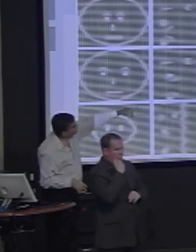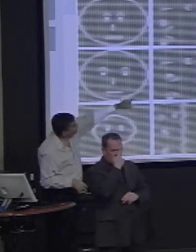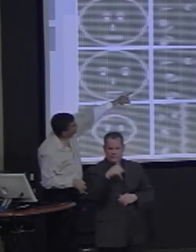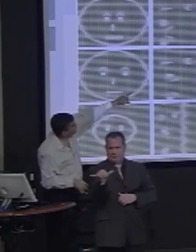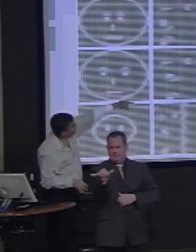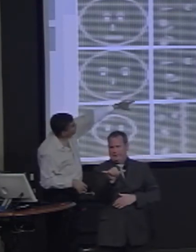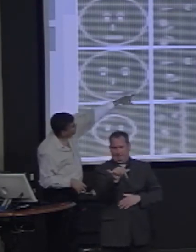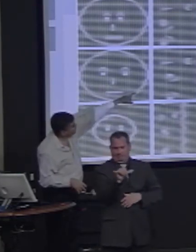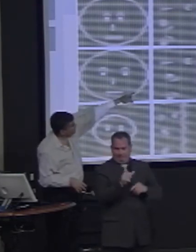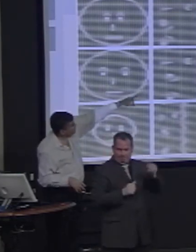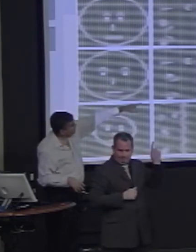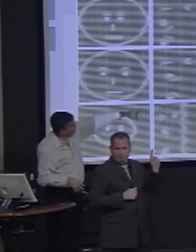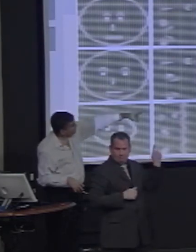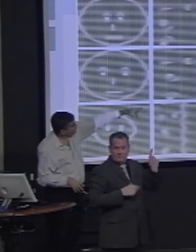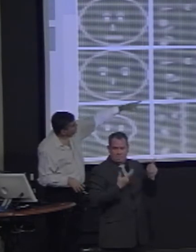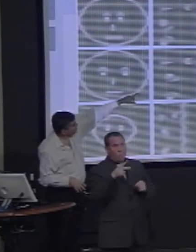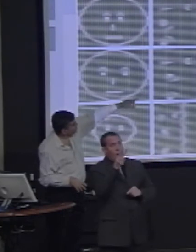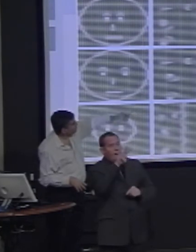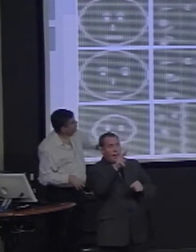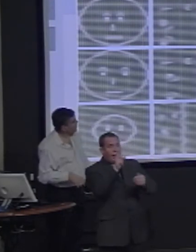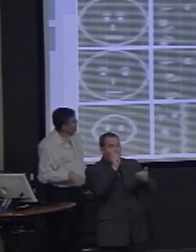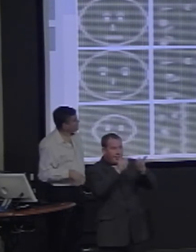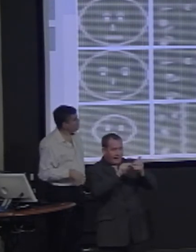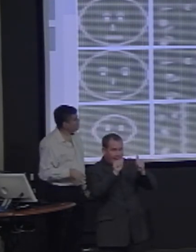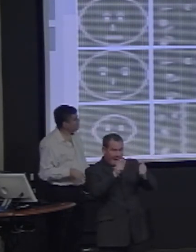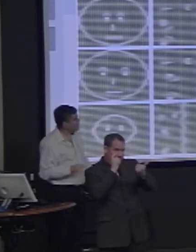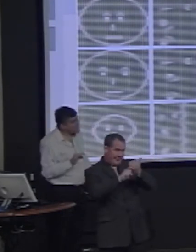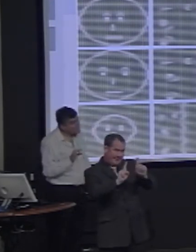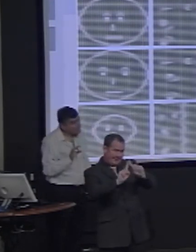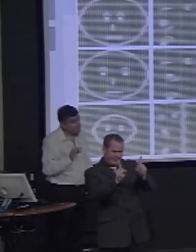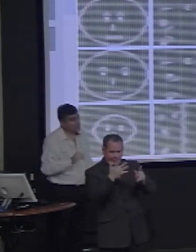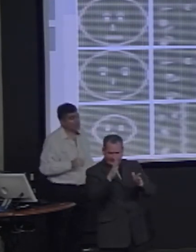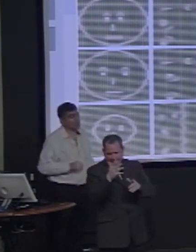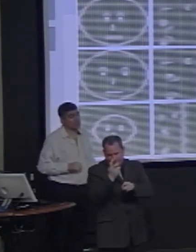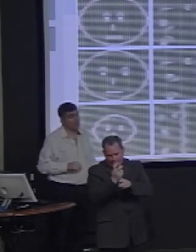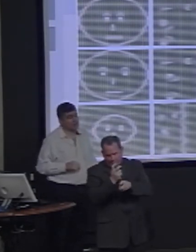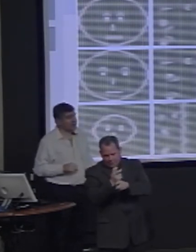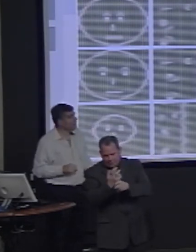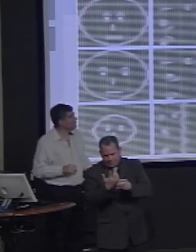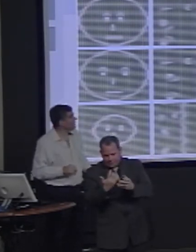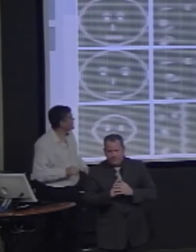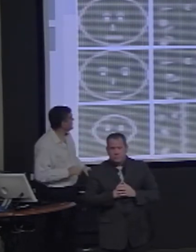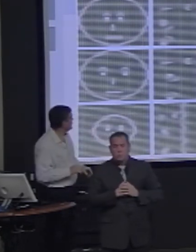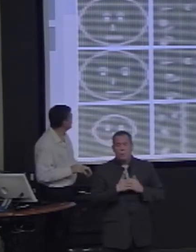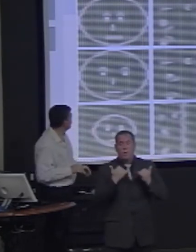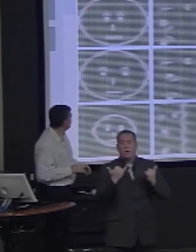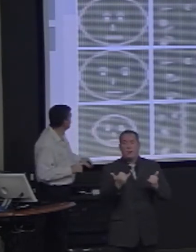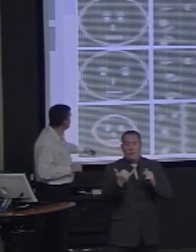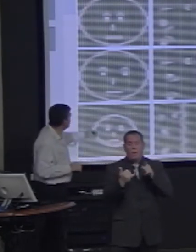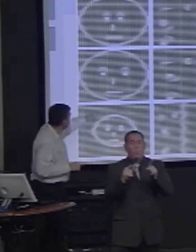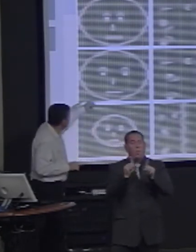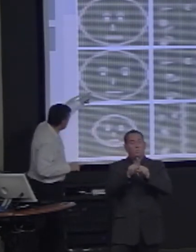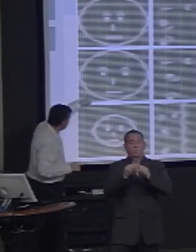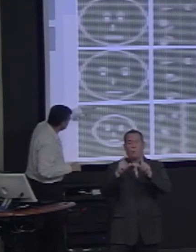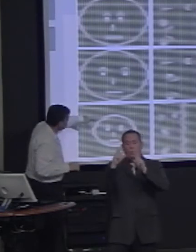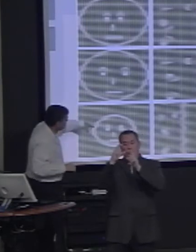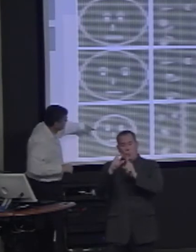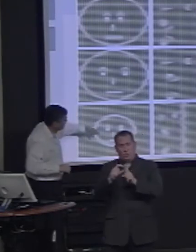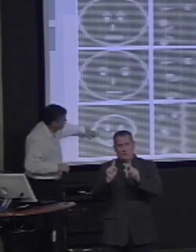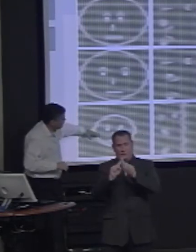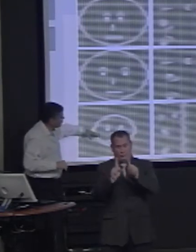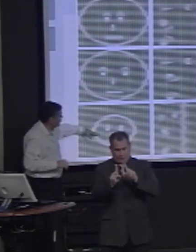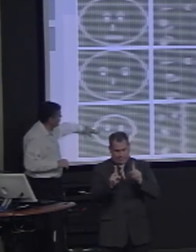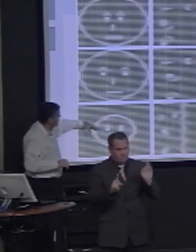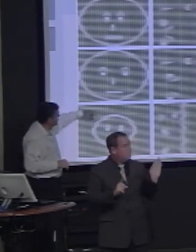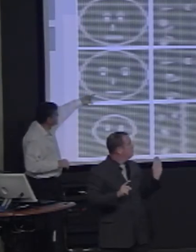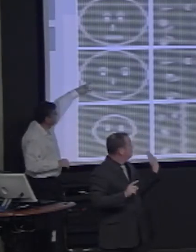for instance, two different words produce quite similar representations. What's shown